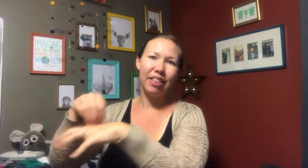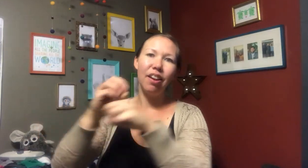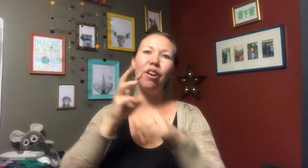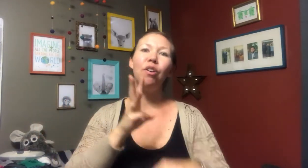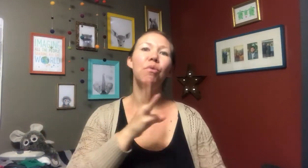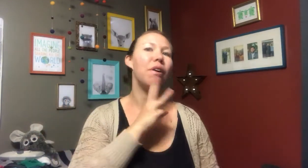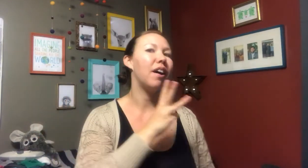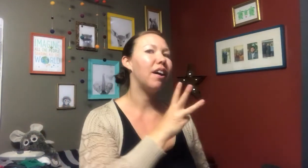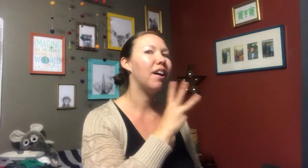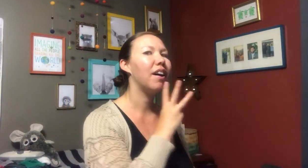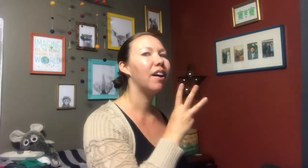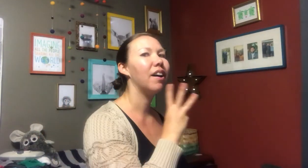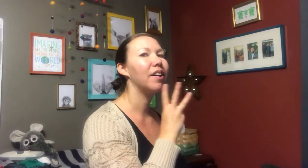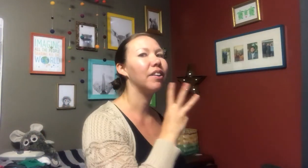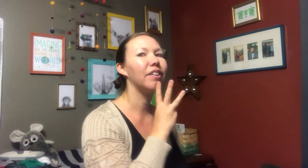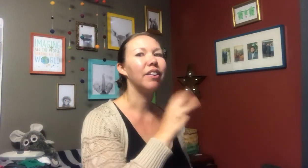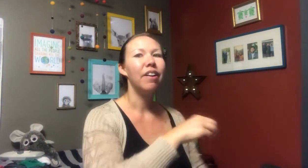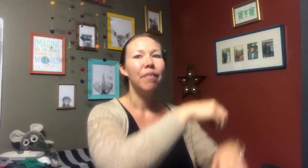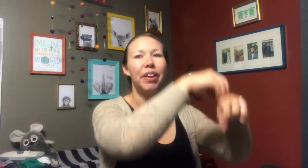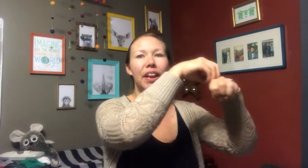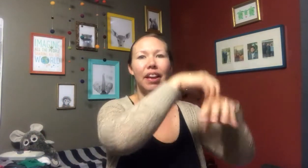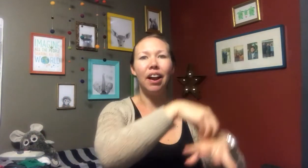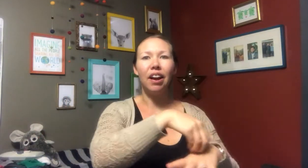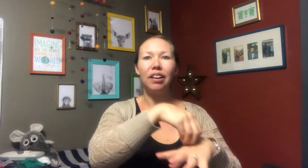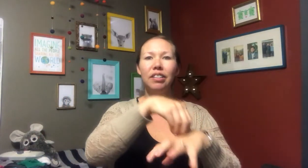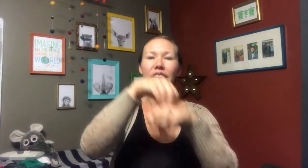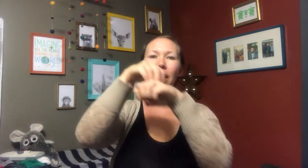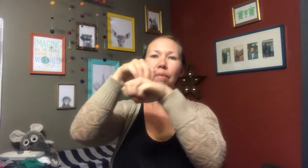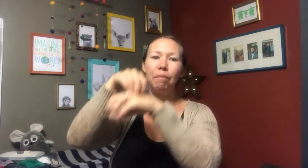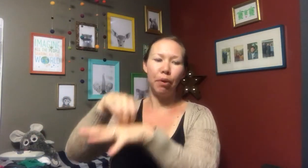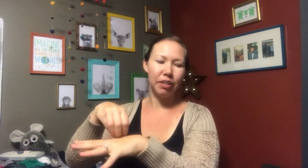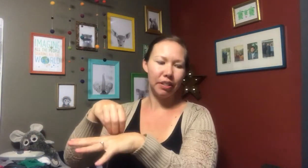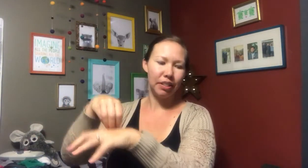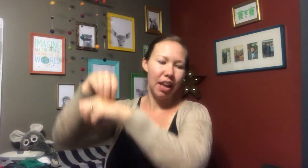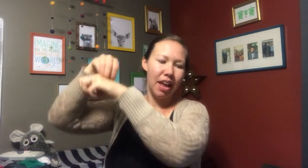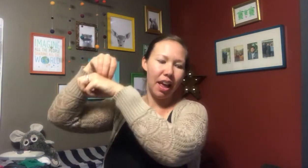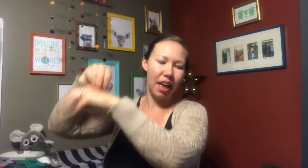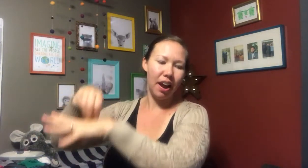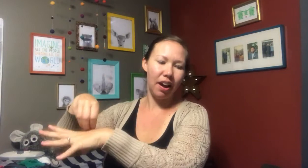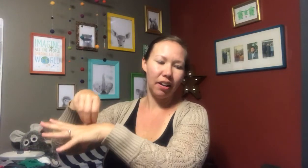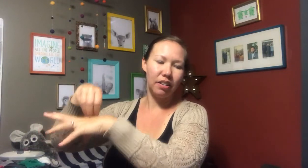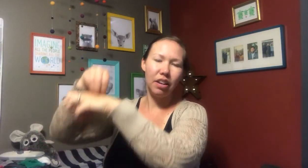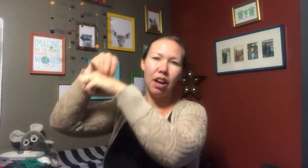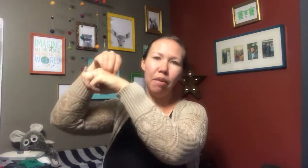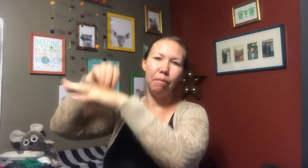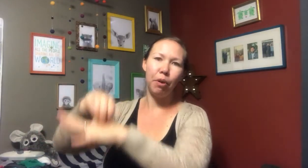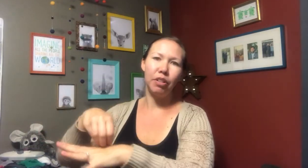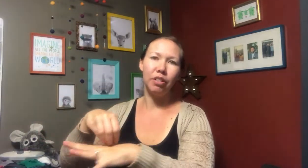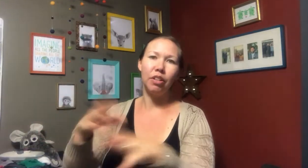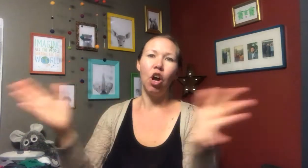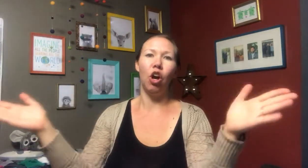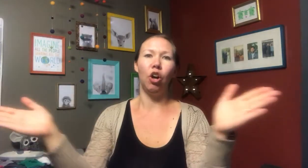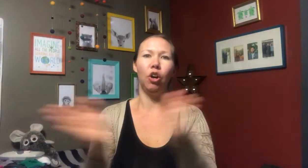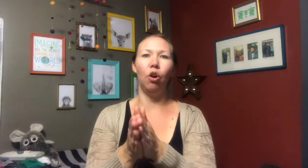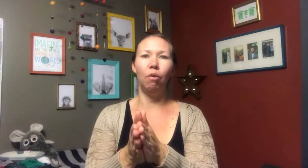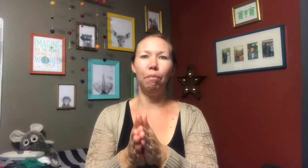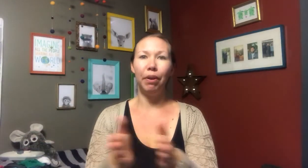the water. An octopus, an octopus, gulp,